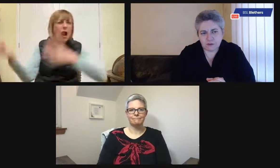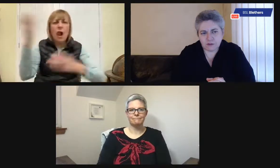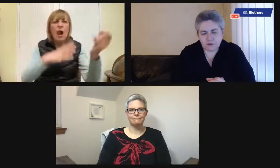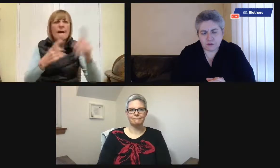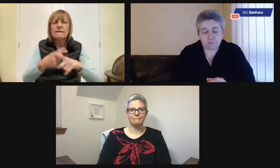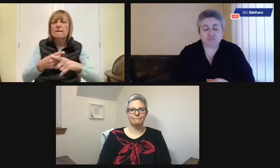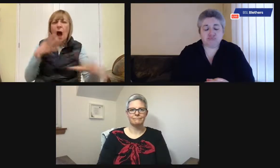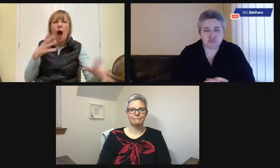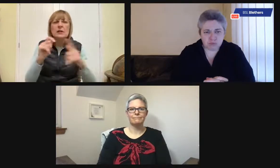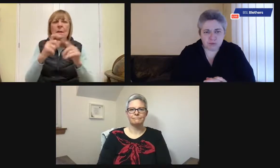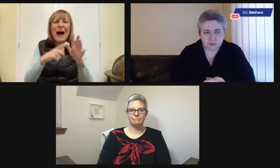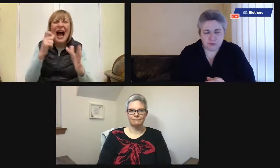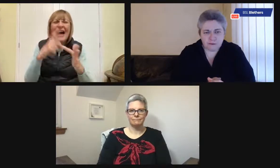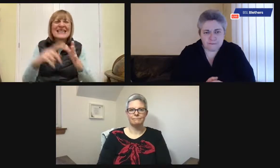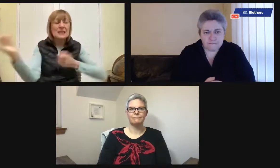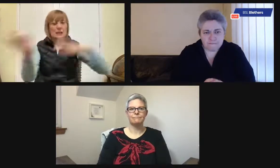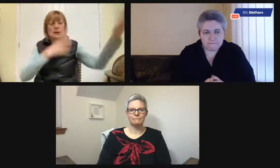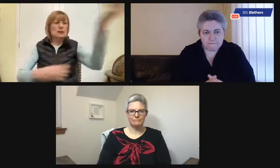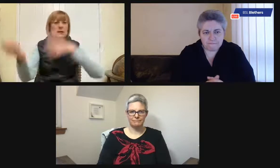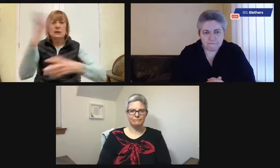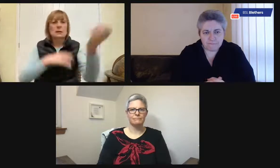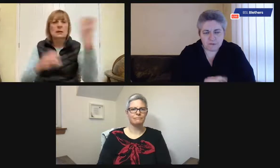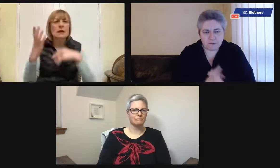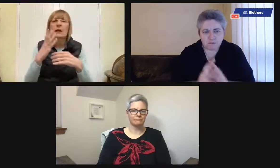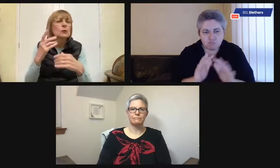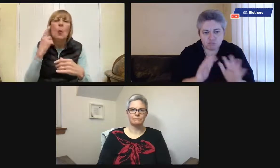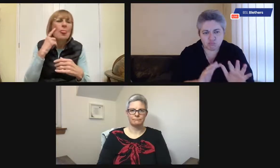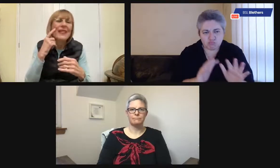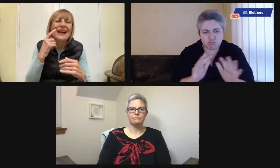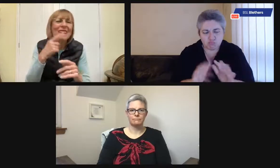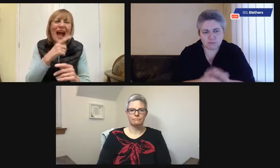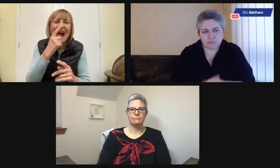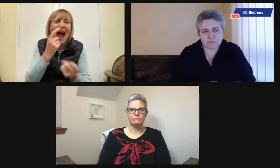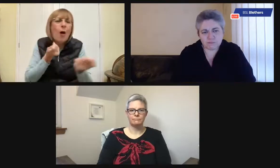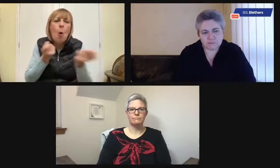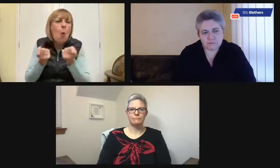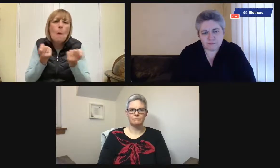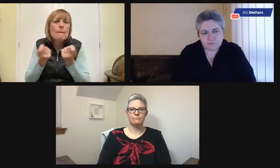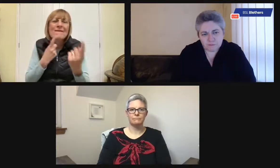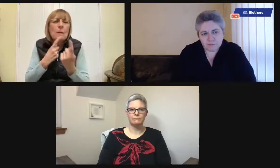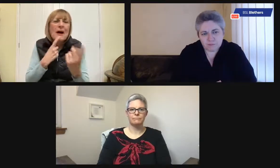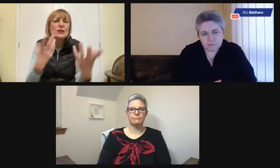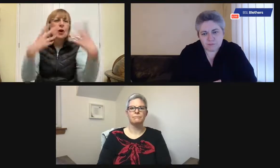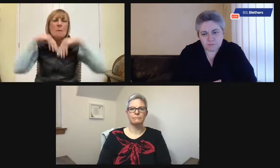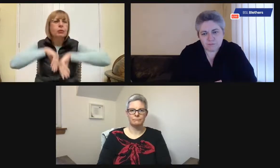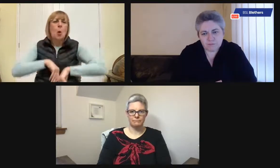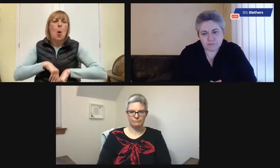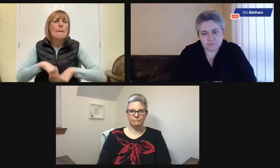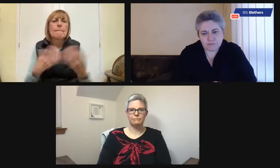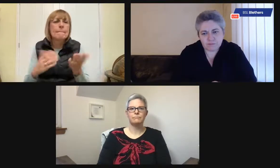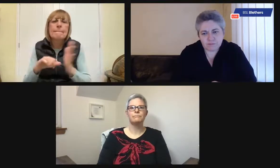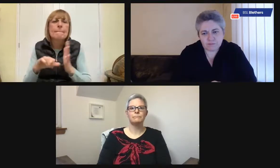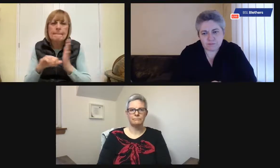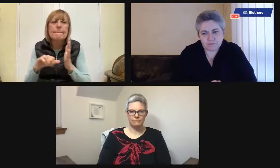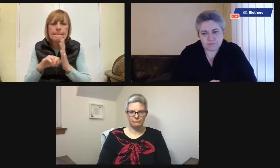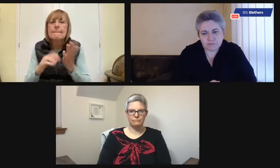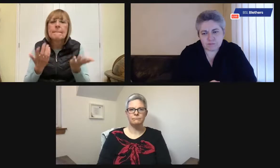You know, children's television programs that are very fast-paced and colourful and dynamic might not be